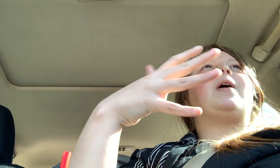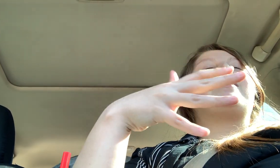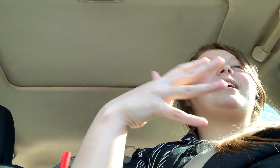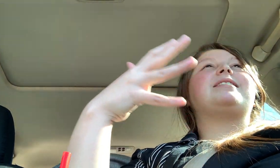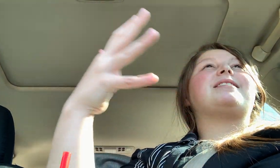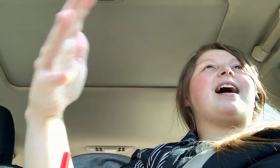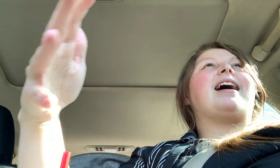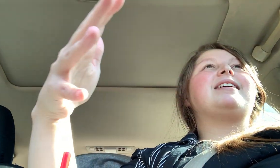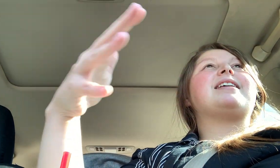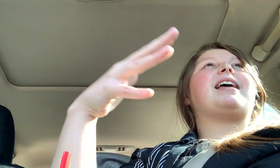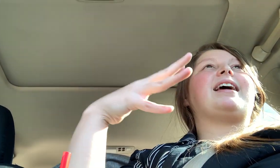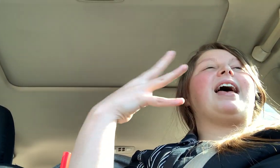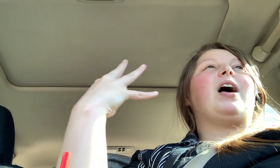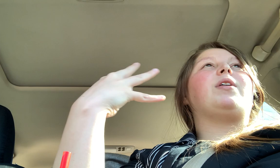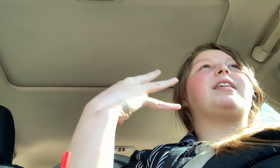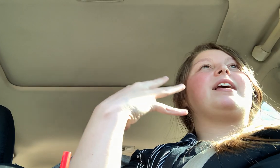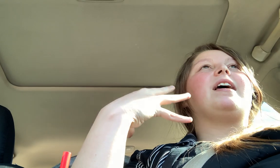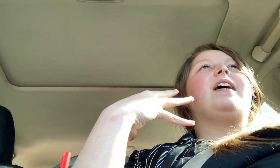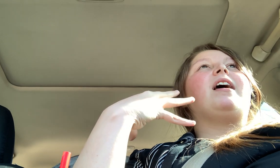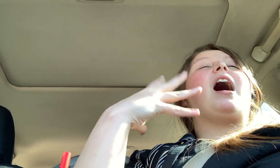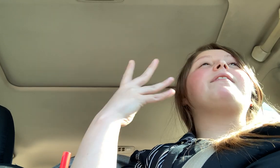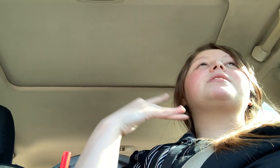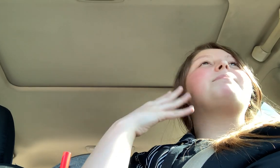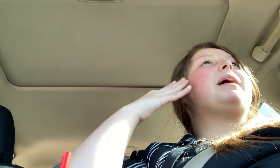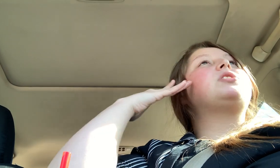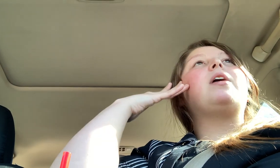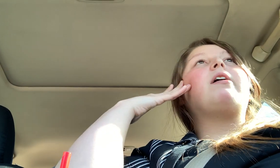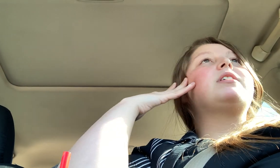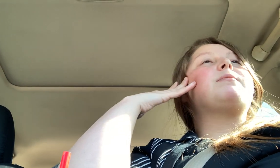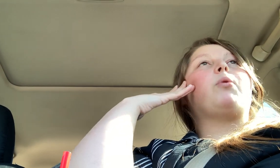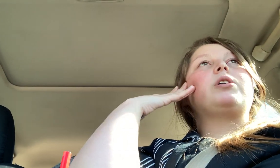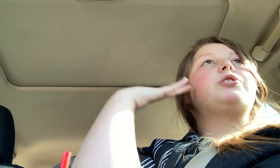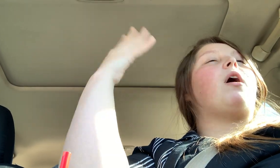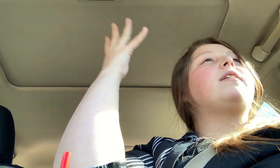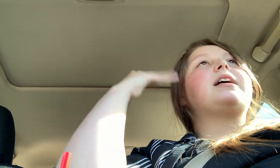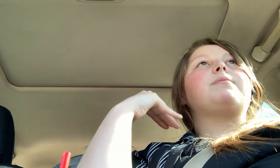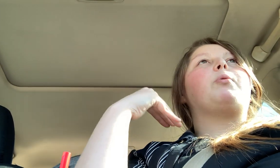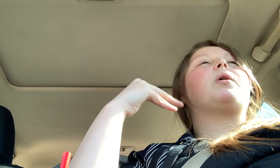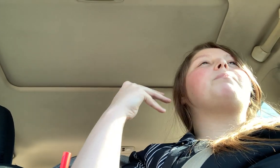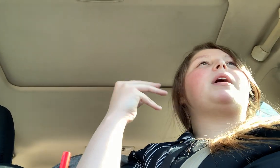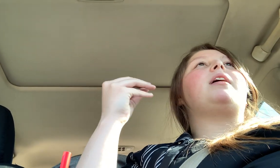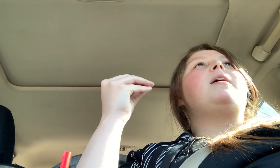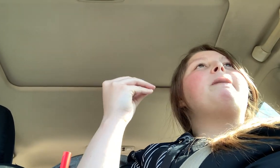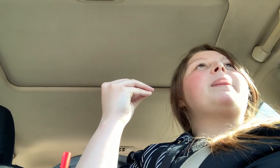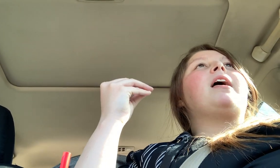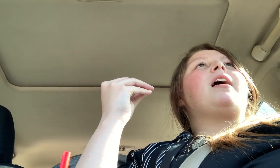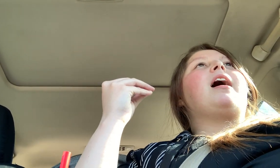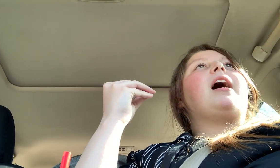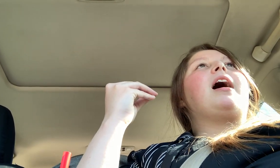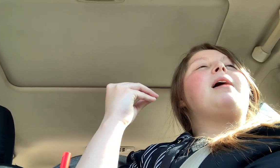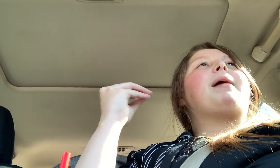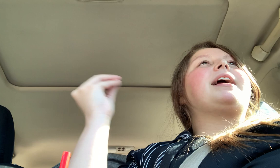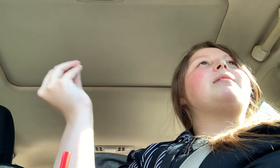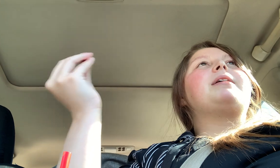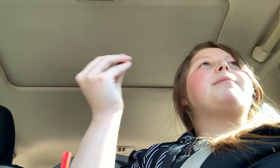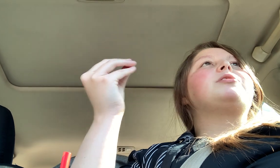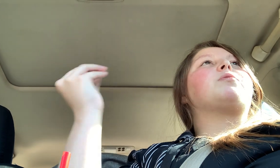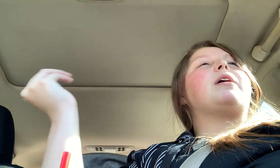healthy size and like a healthy, obviously mental health is important too. All that's important. But am I going to be able to run